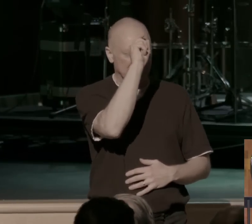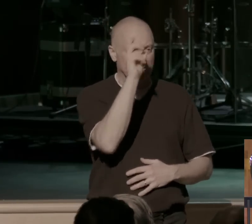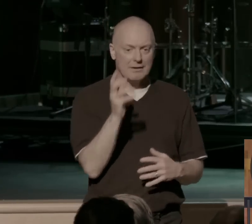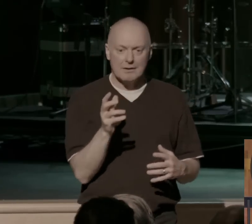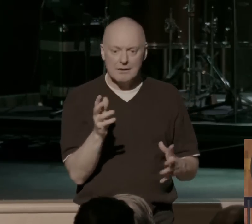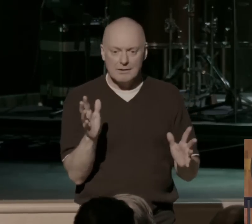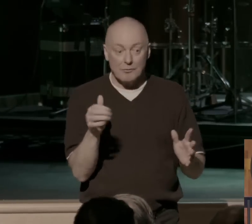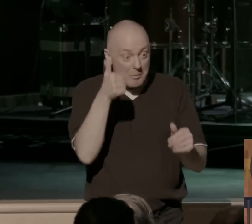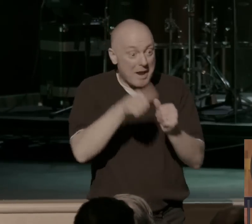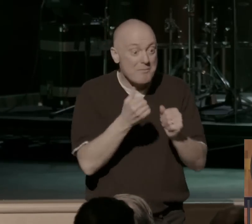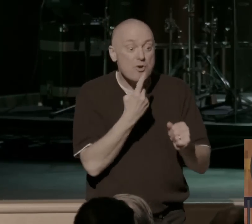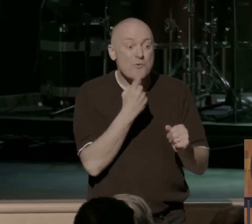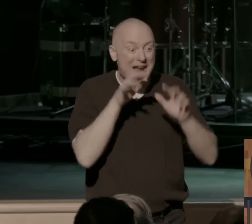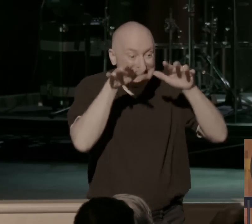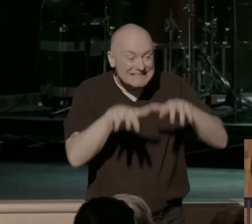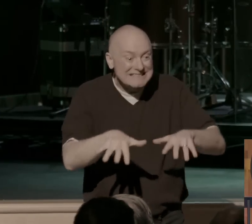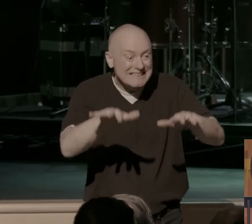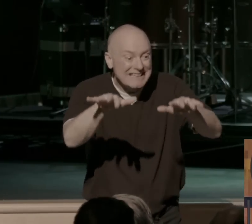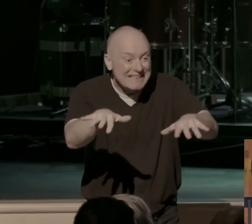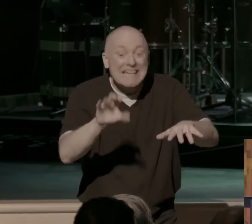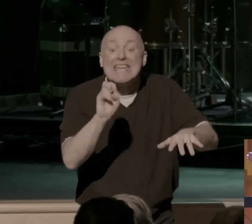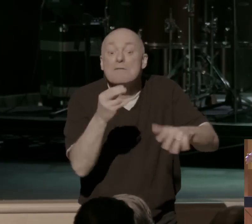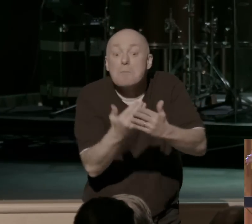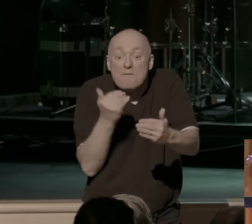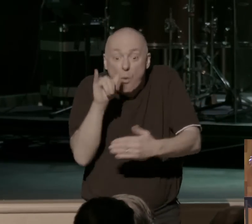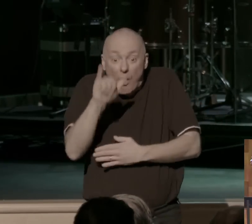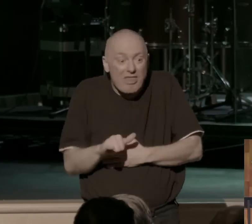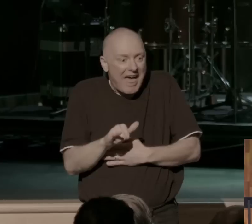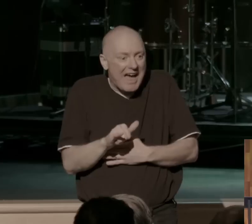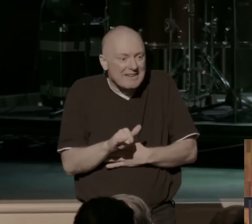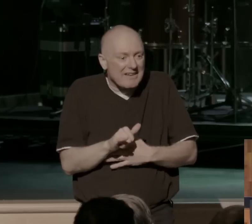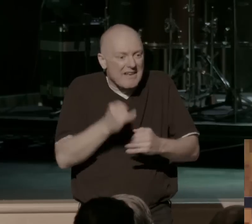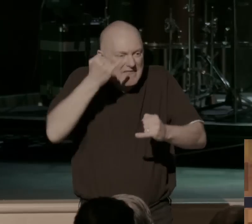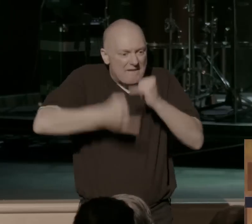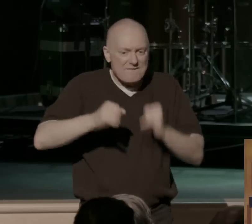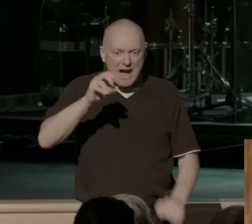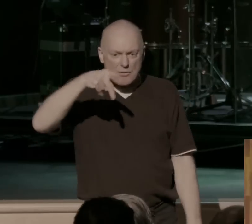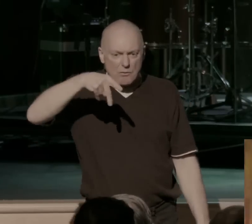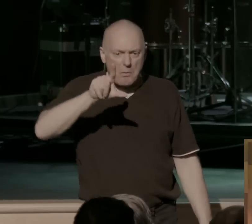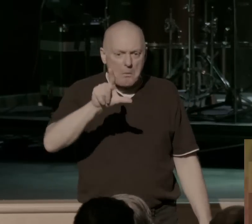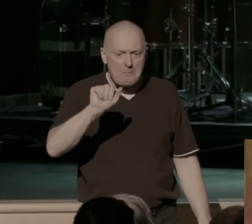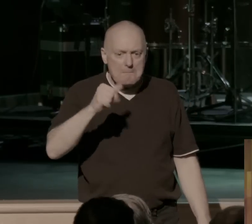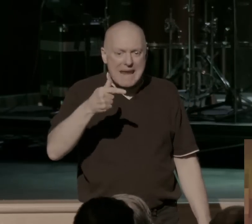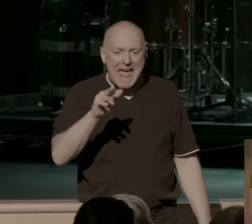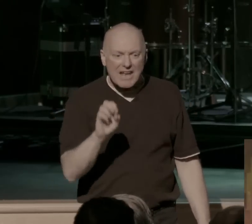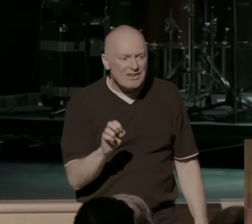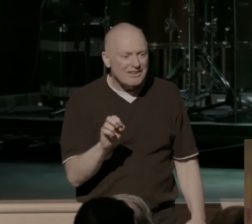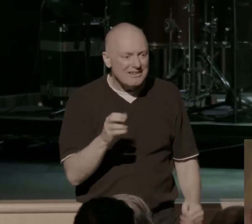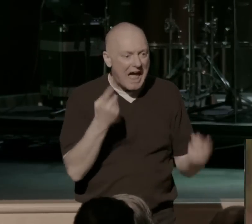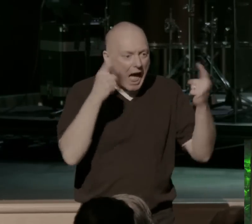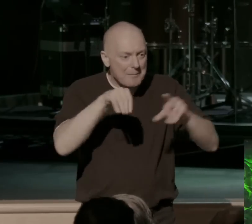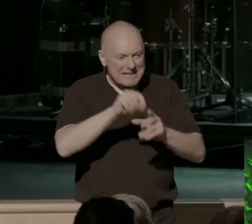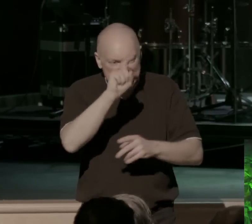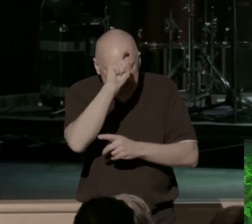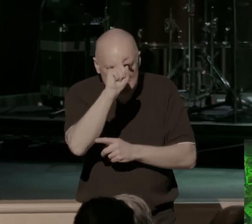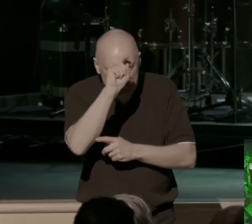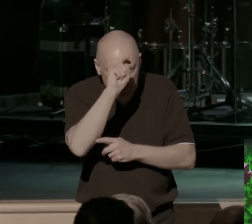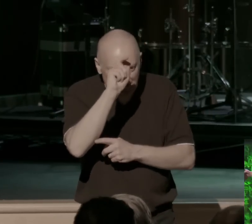was pretty cool, but God began it even before that with that final plague that happened in Egypt. And this plague of death,